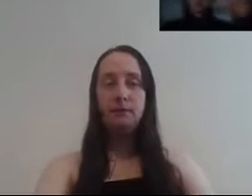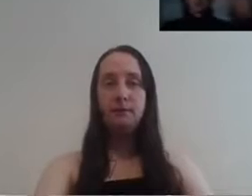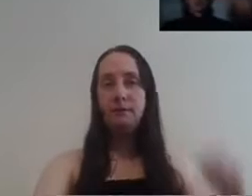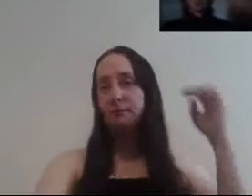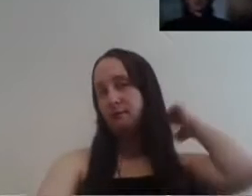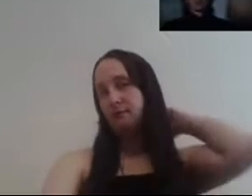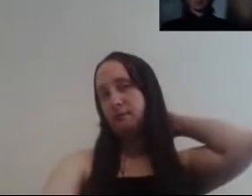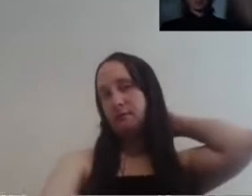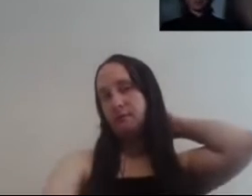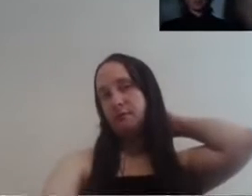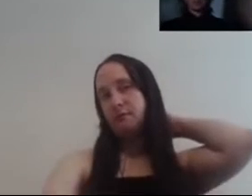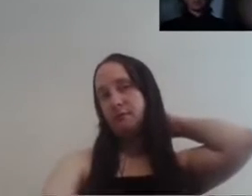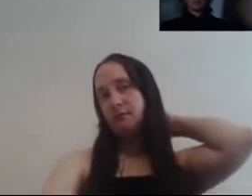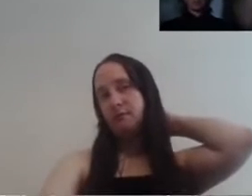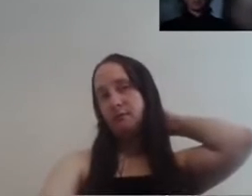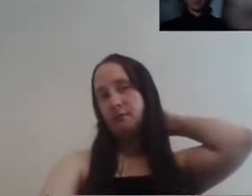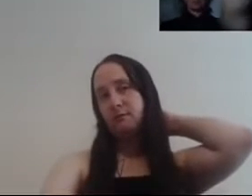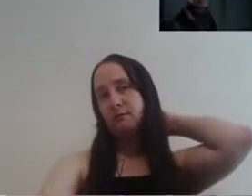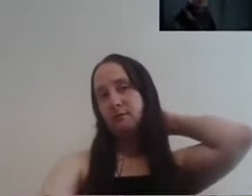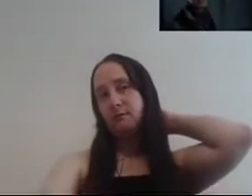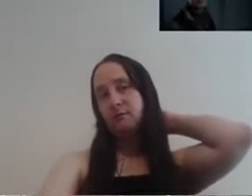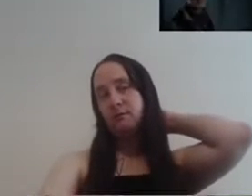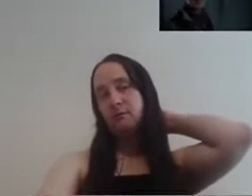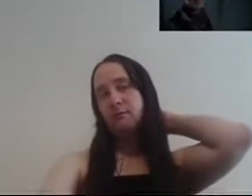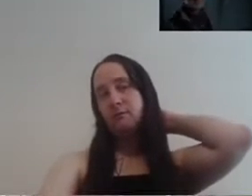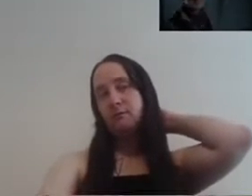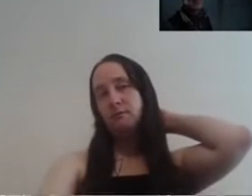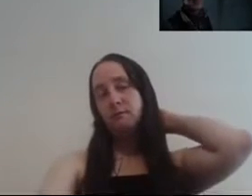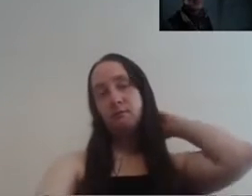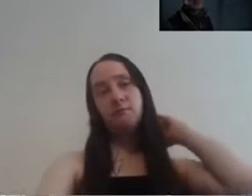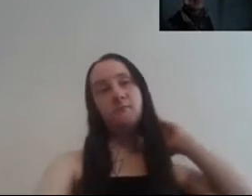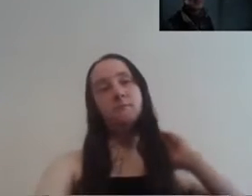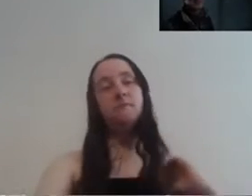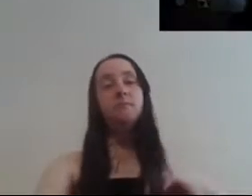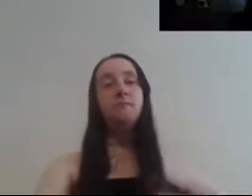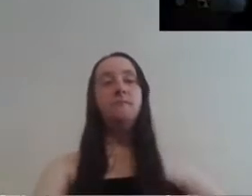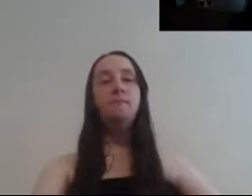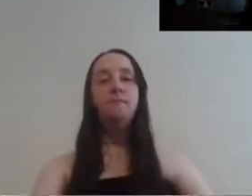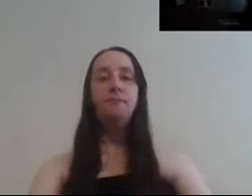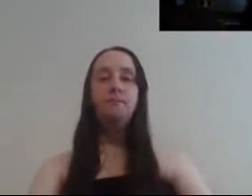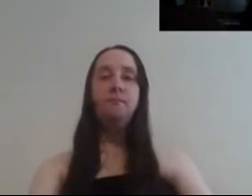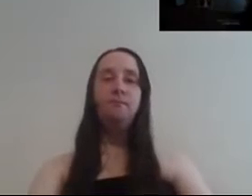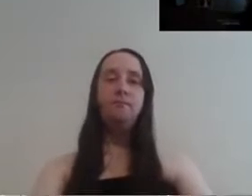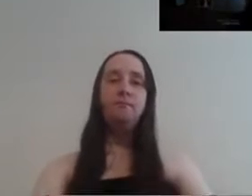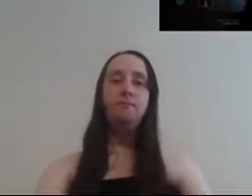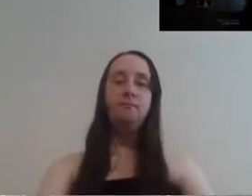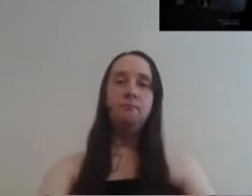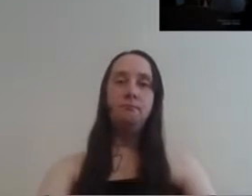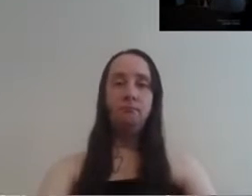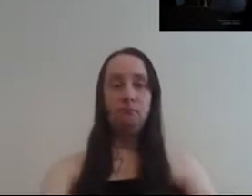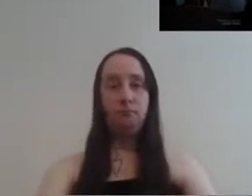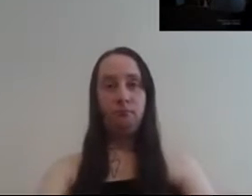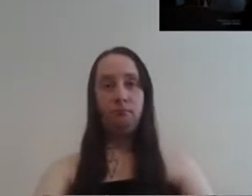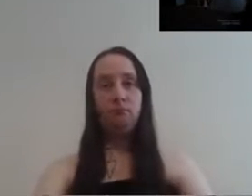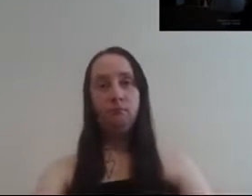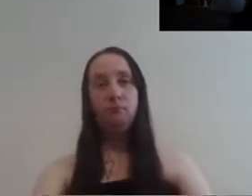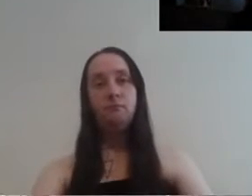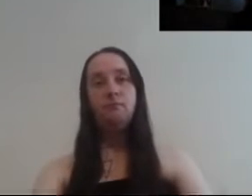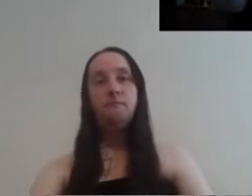but I do know something about magic quills such as well for starters they must be sculpted from the wood of